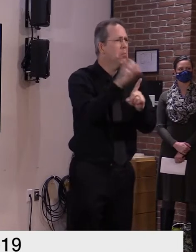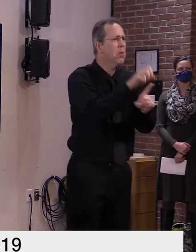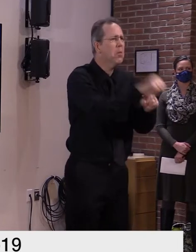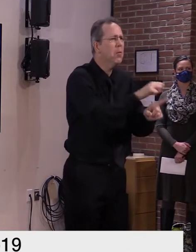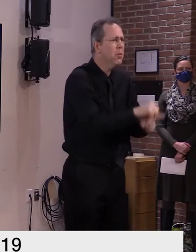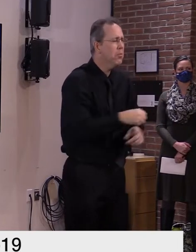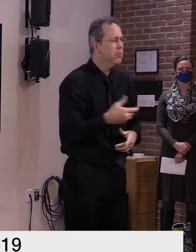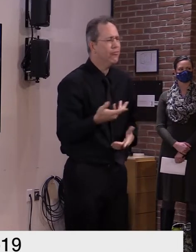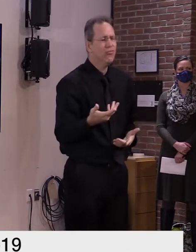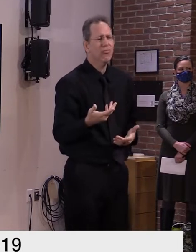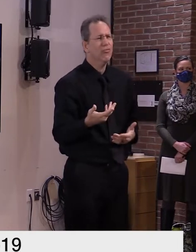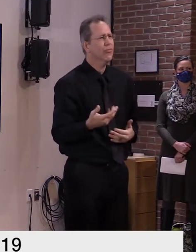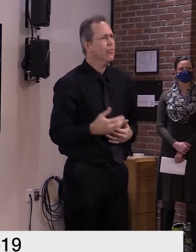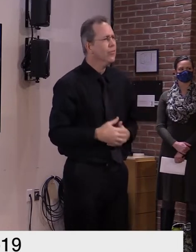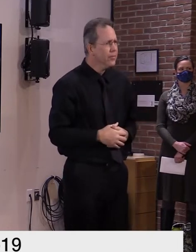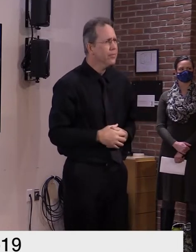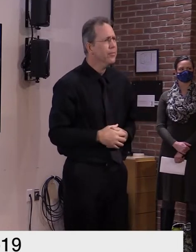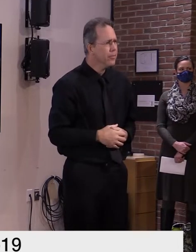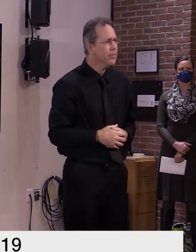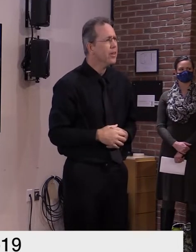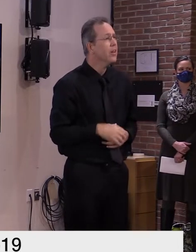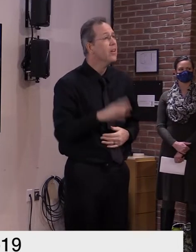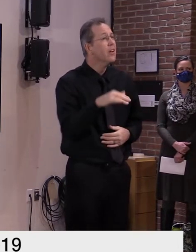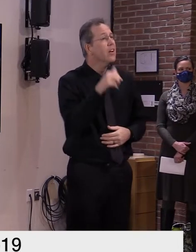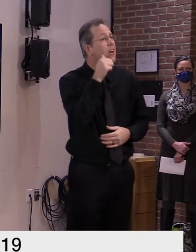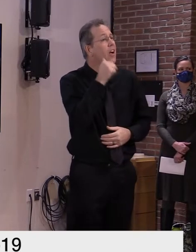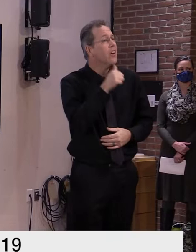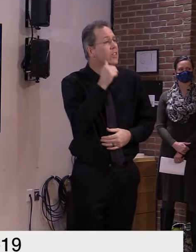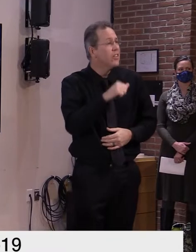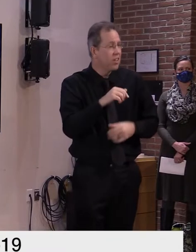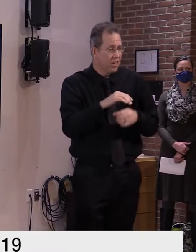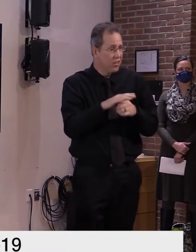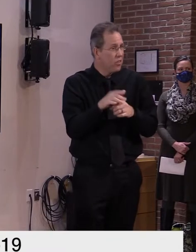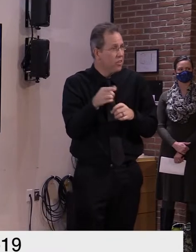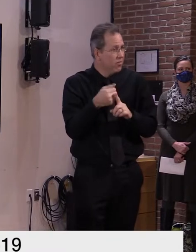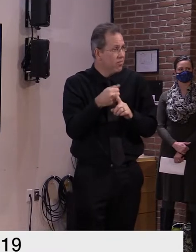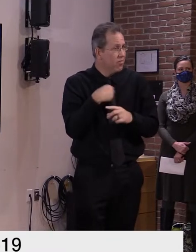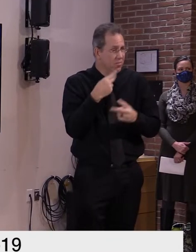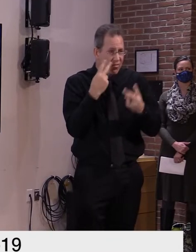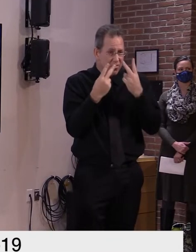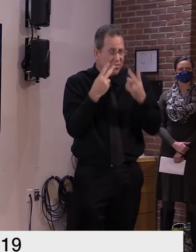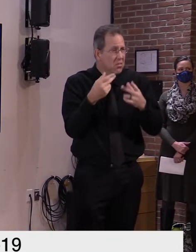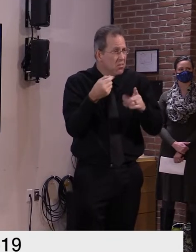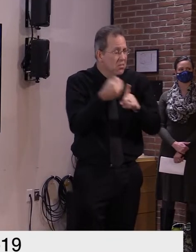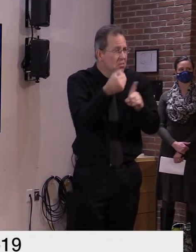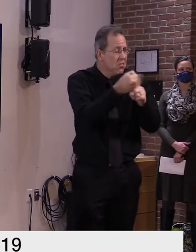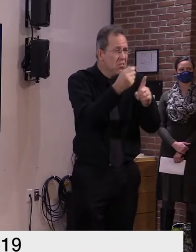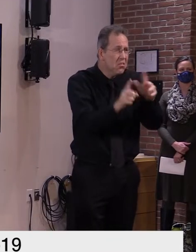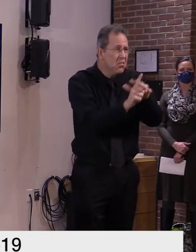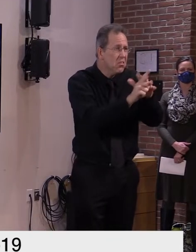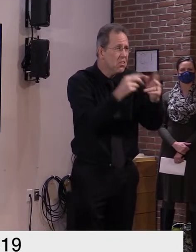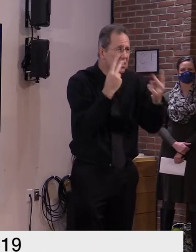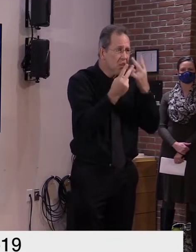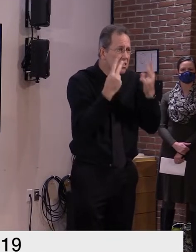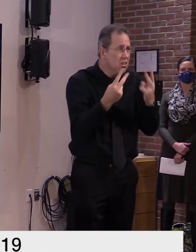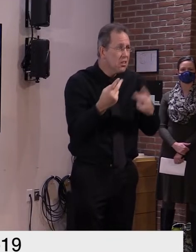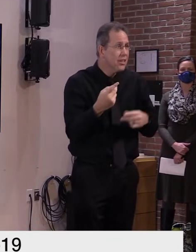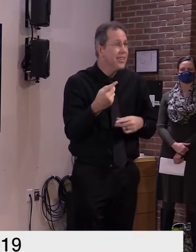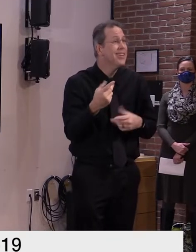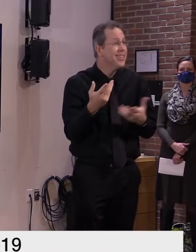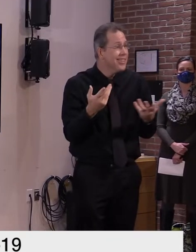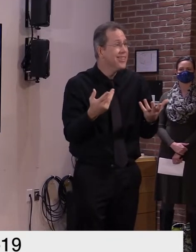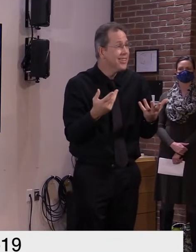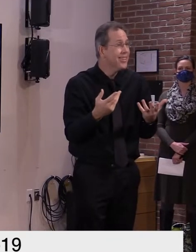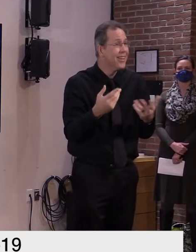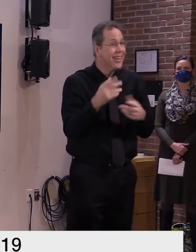very real consequences each and every day so while it's important to acknowledge the good news around the vaccine we've